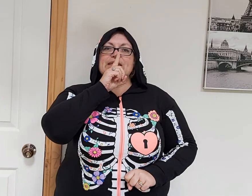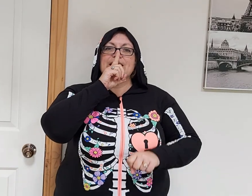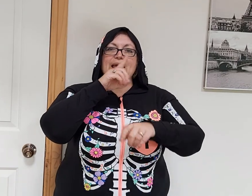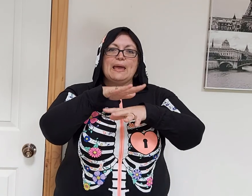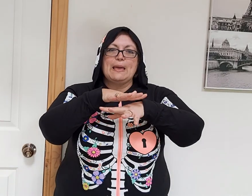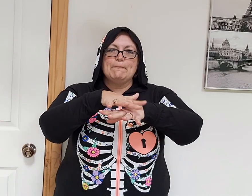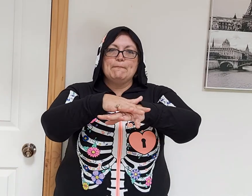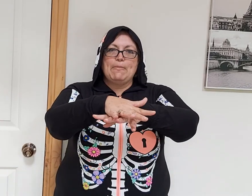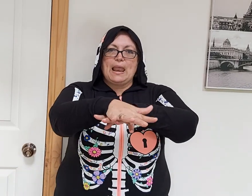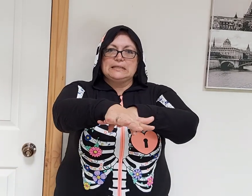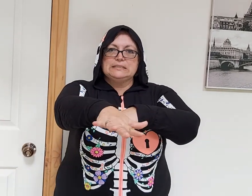and Blood.